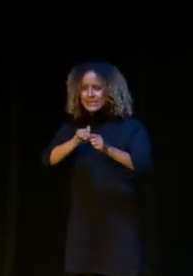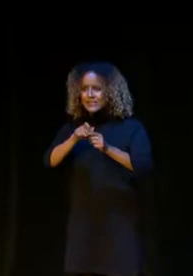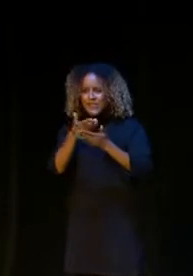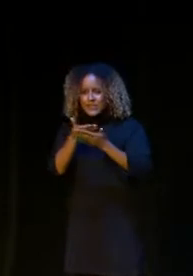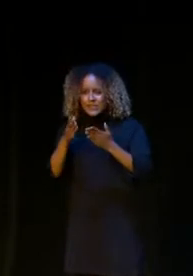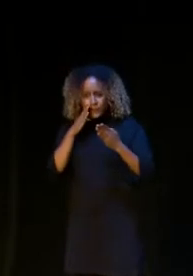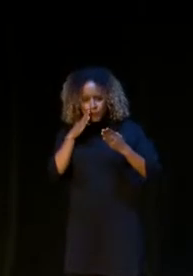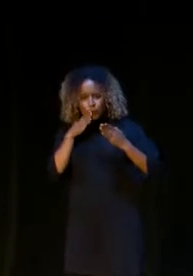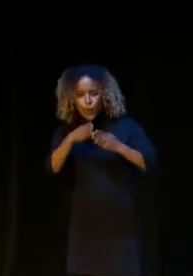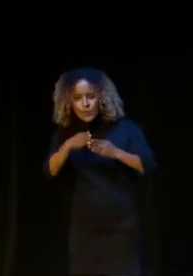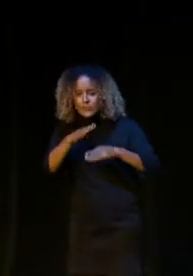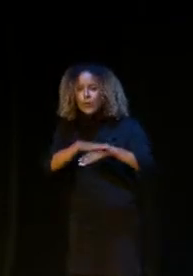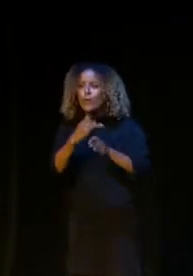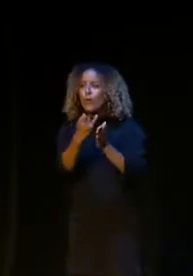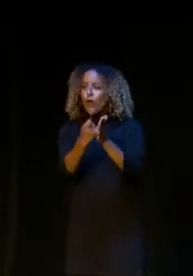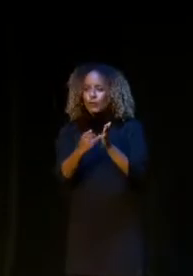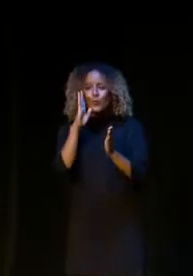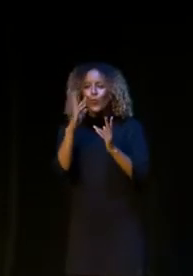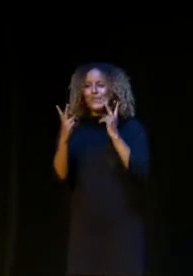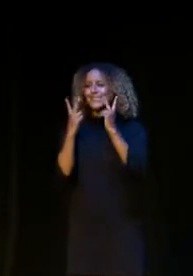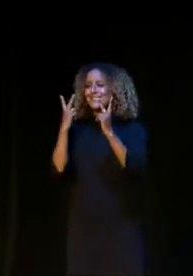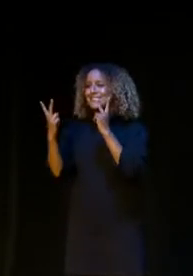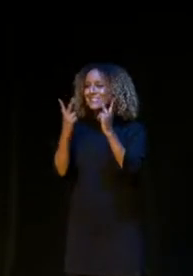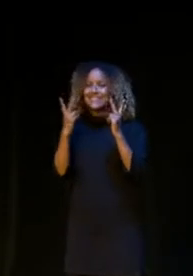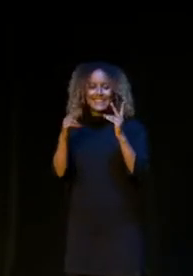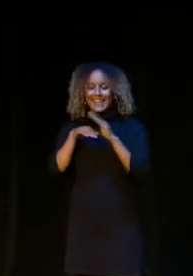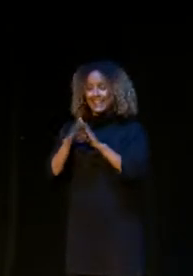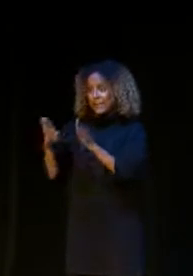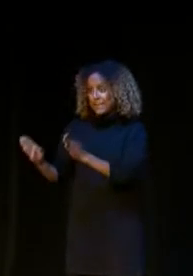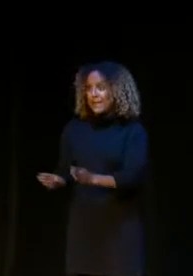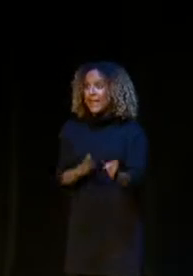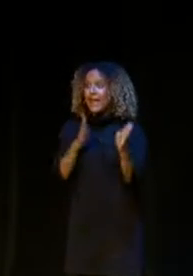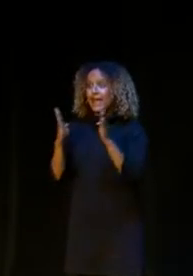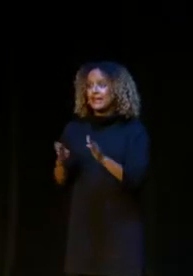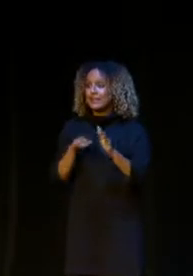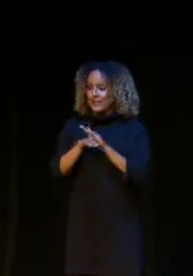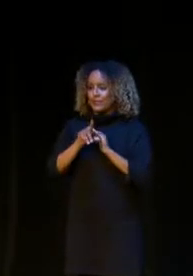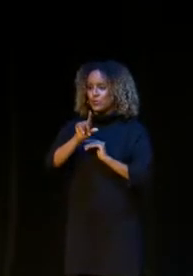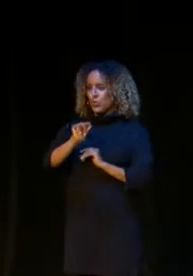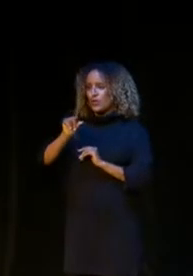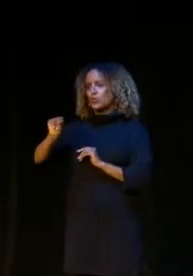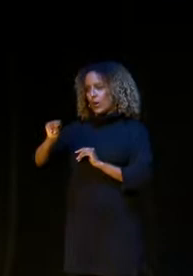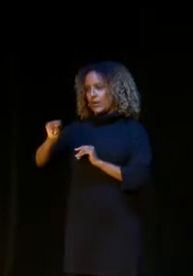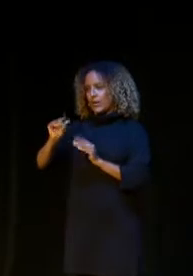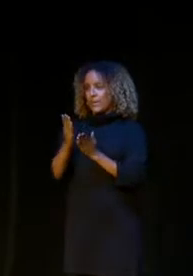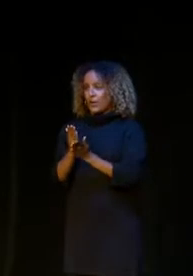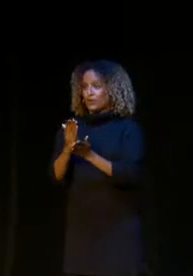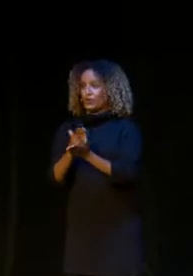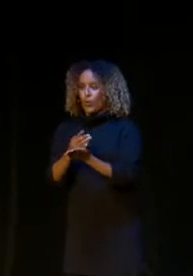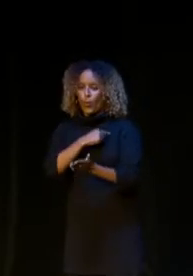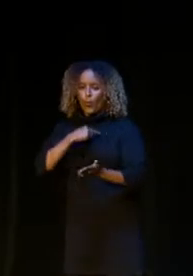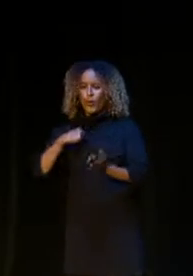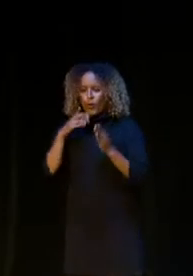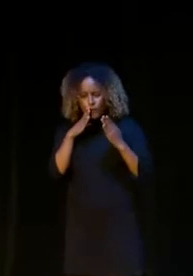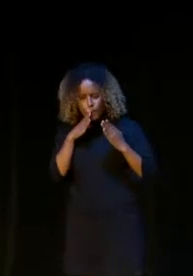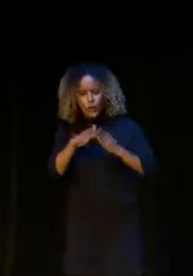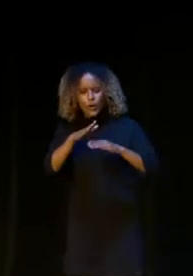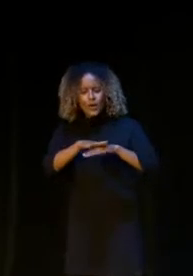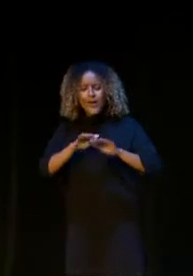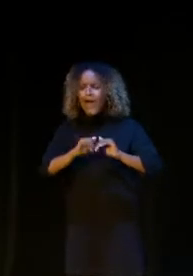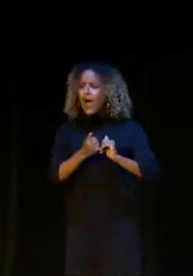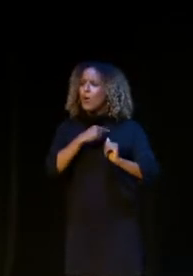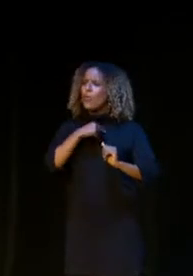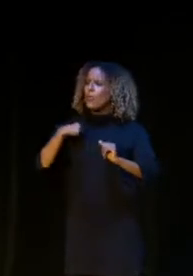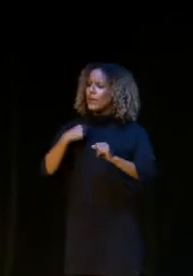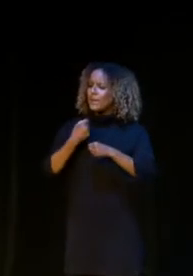things focused on the arts that you will see in this plan and in my 2020 budget, we're also focused on how we